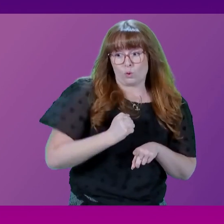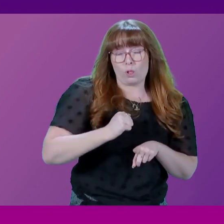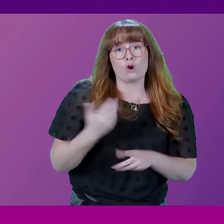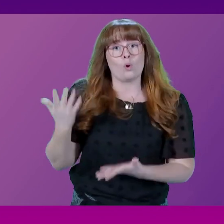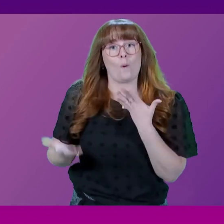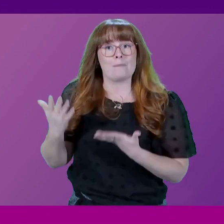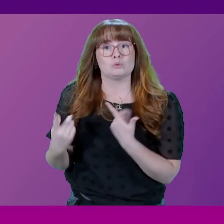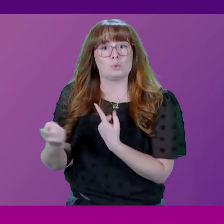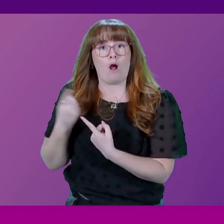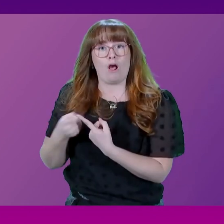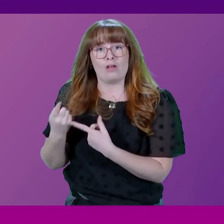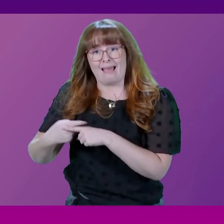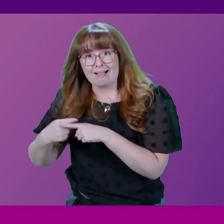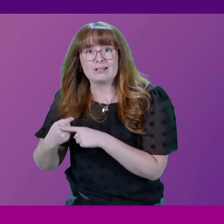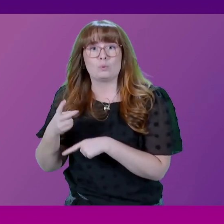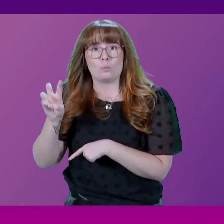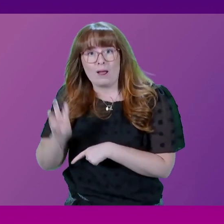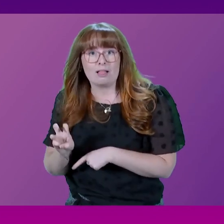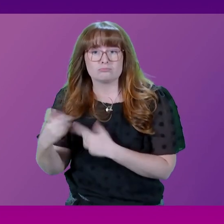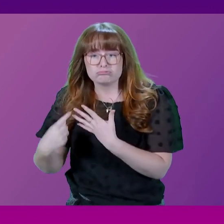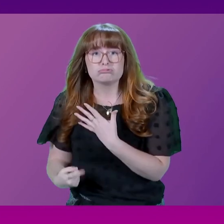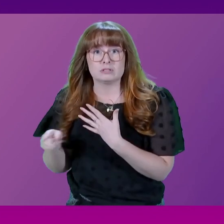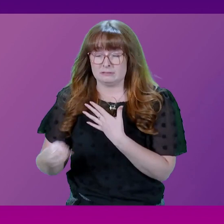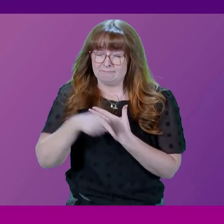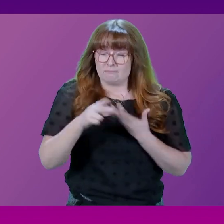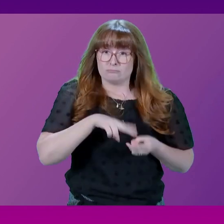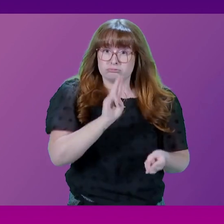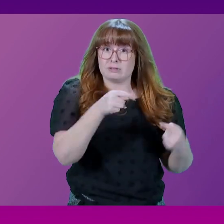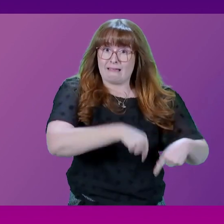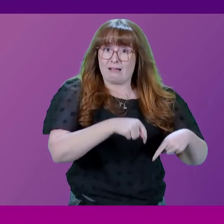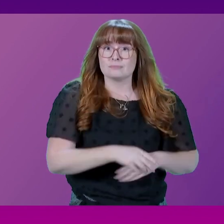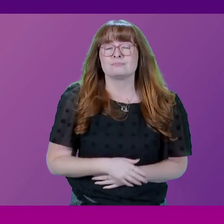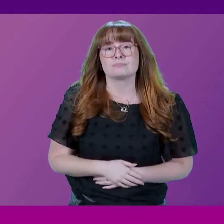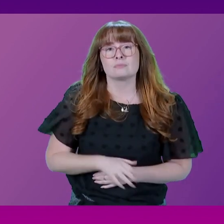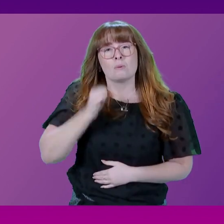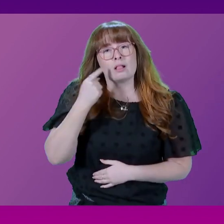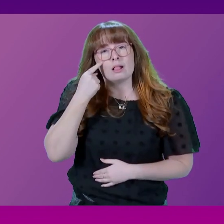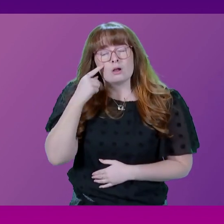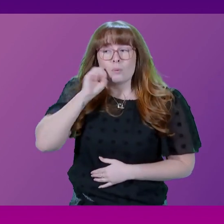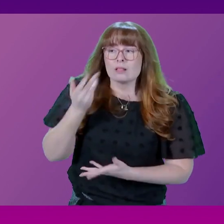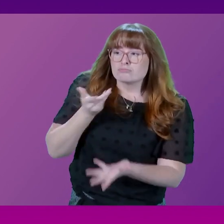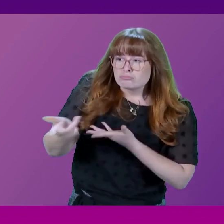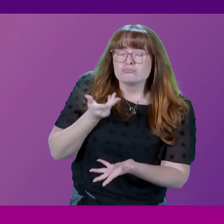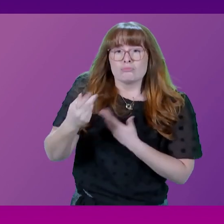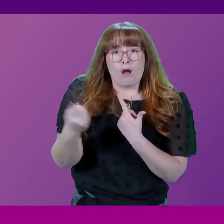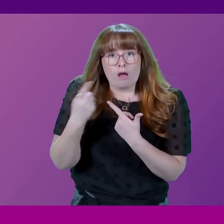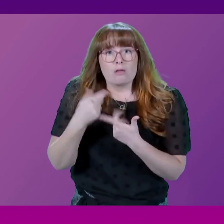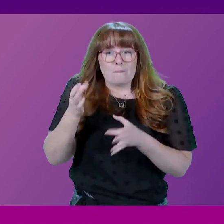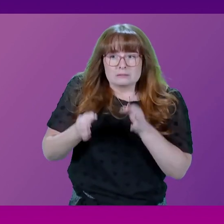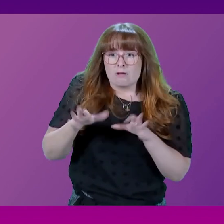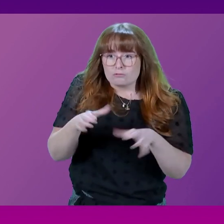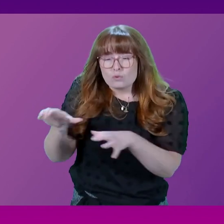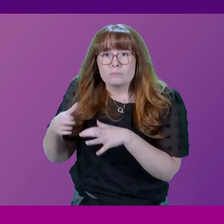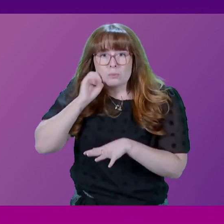to their counterparts in England and Wales. And look, when it comes to the budget, of course, we will negotiate, we will engage with all political parties